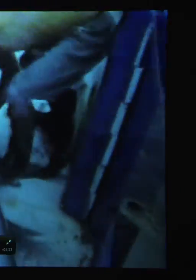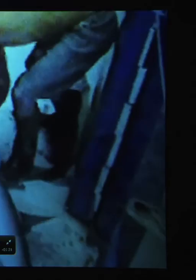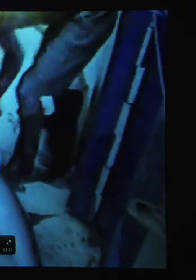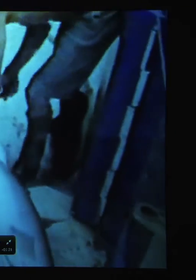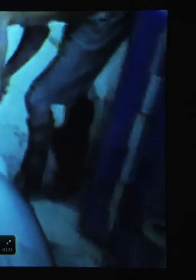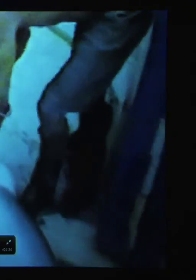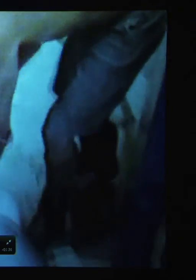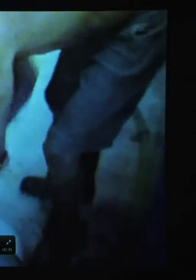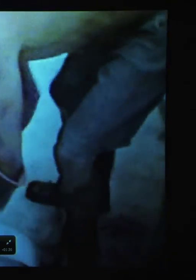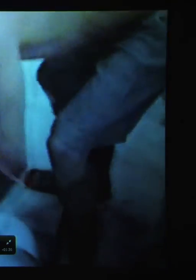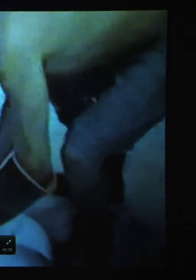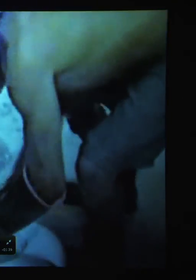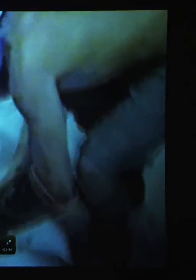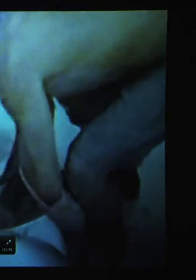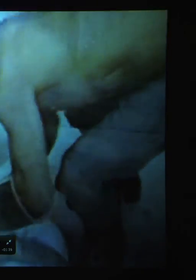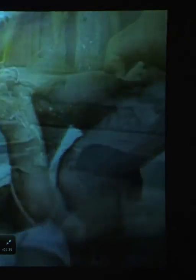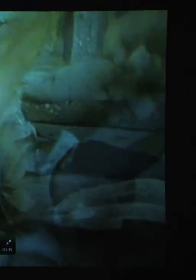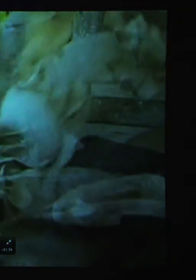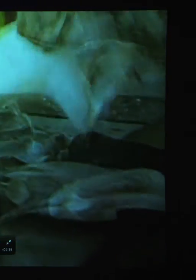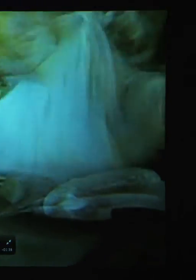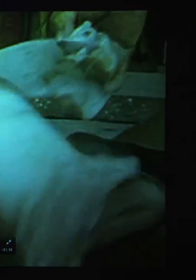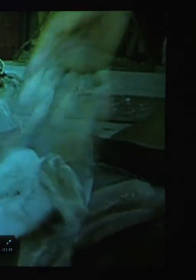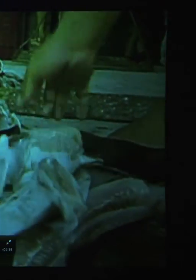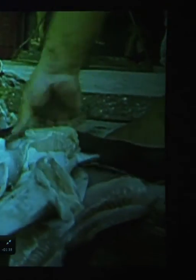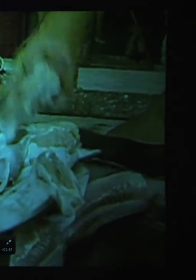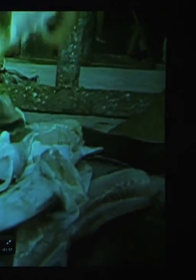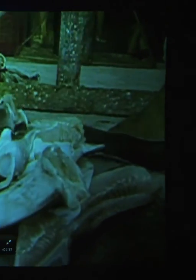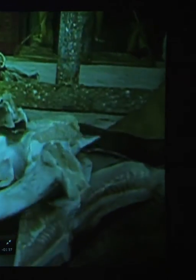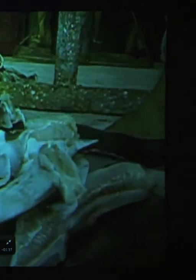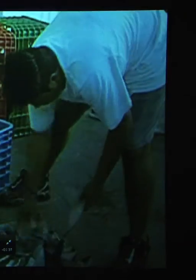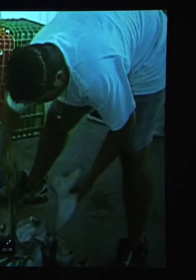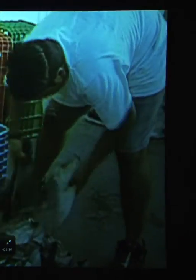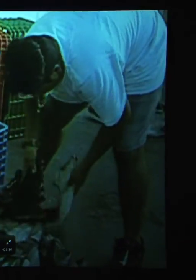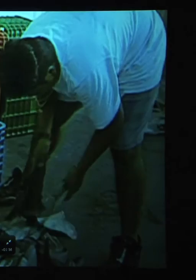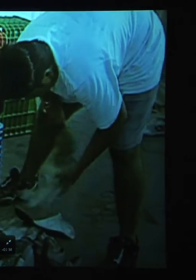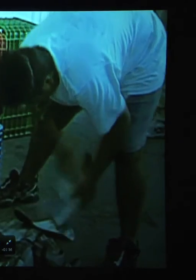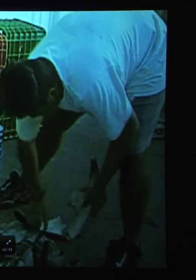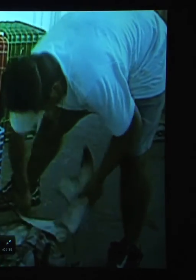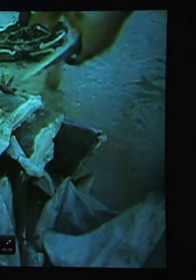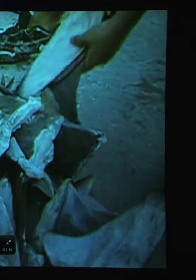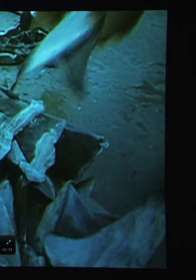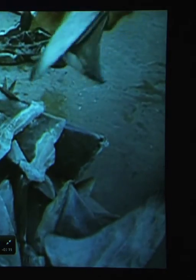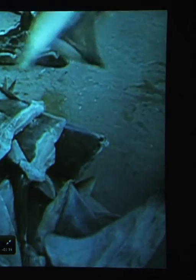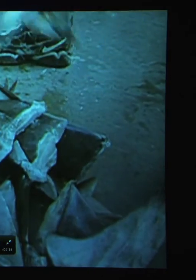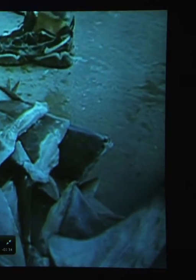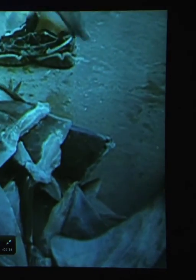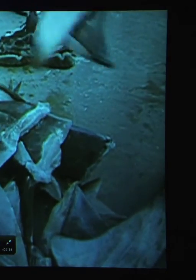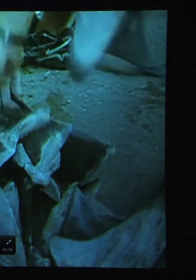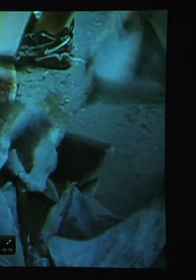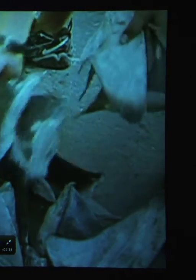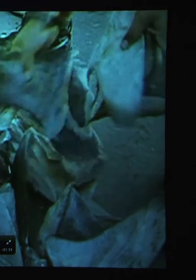If sharks could scream, we would not be doing what we do. But in silence, we choose not to imagine their torturous deaths.